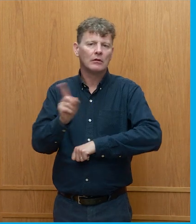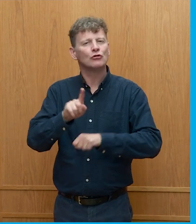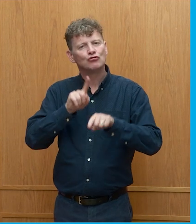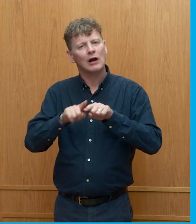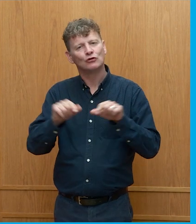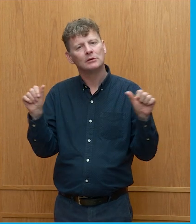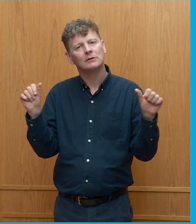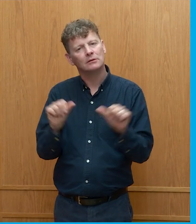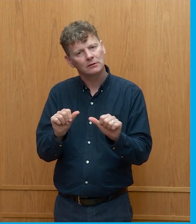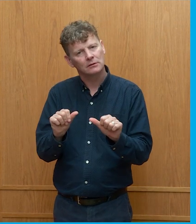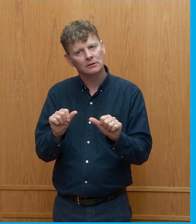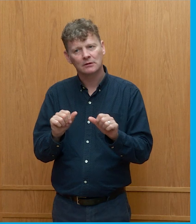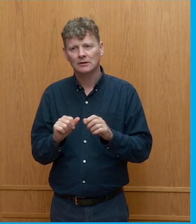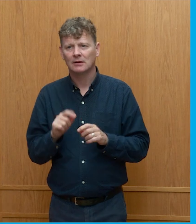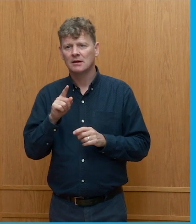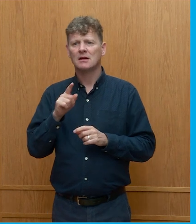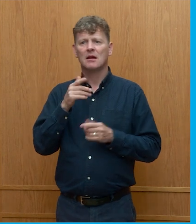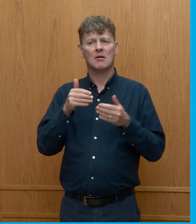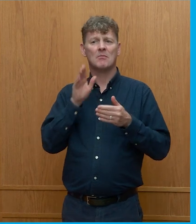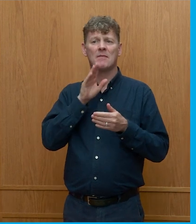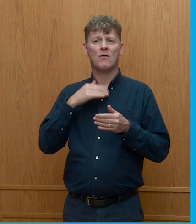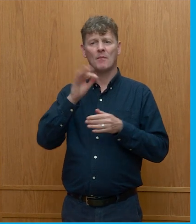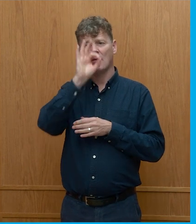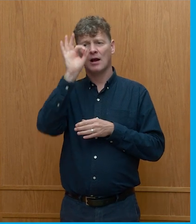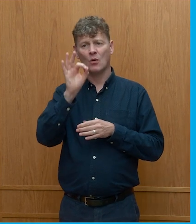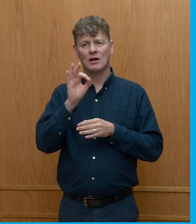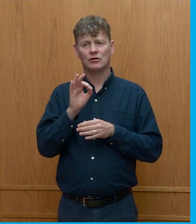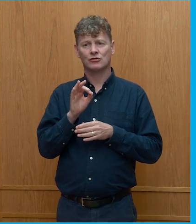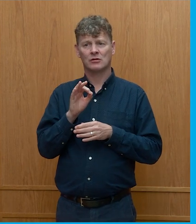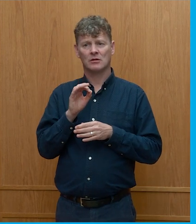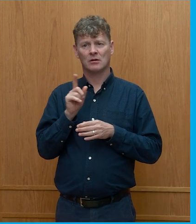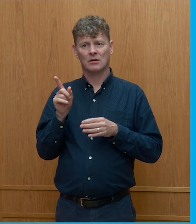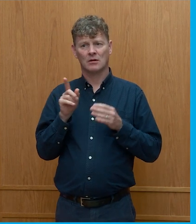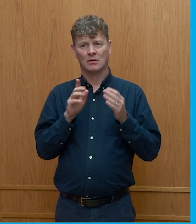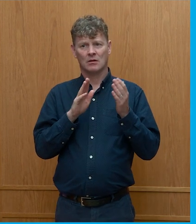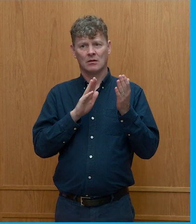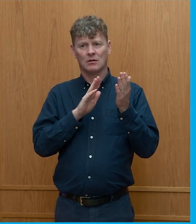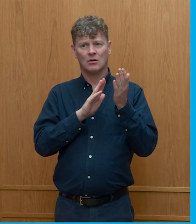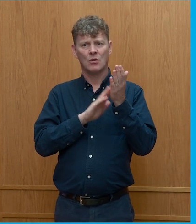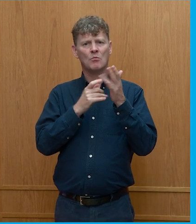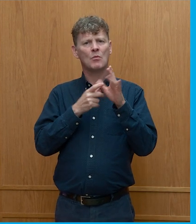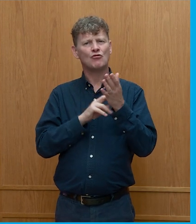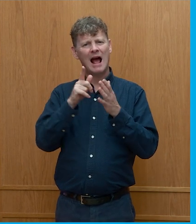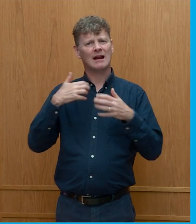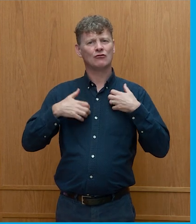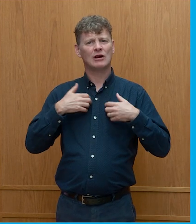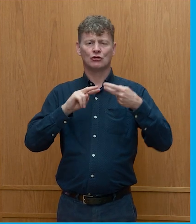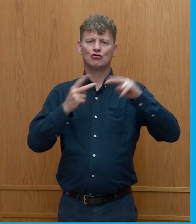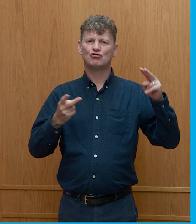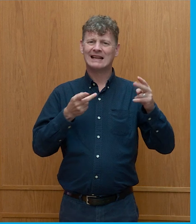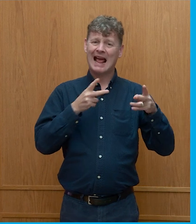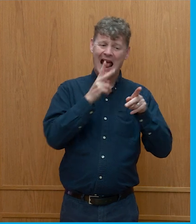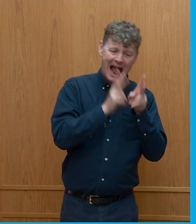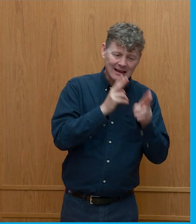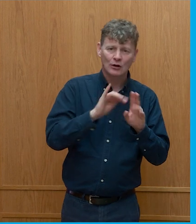to express yourself. Before my question I wondered whether Bob Moran was referring to Jean editing or Jean manipulation and to the woman on his right